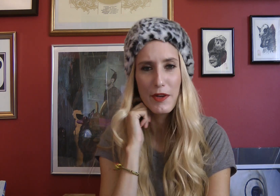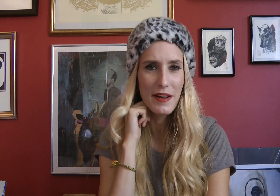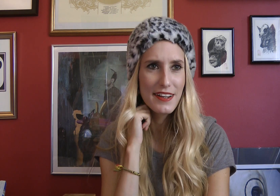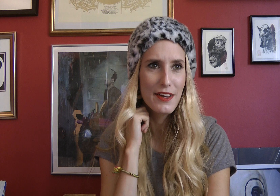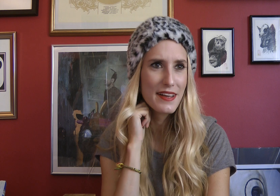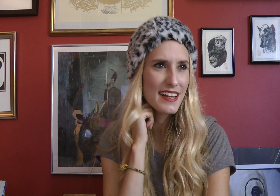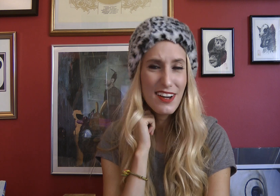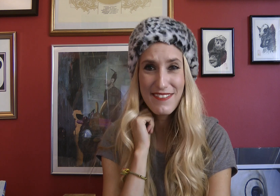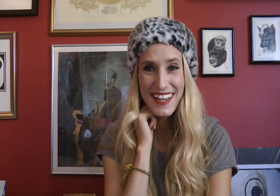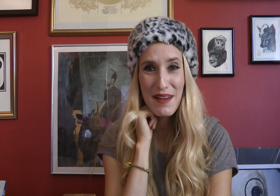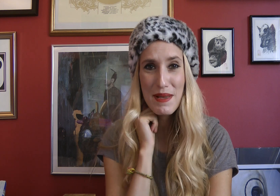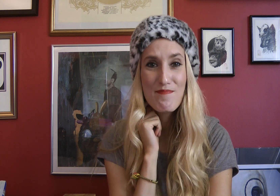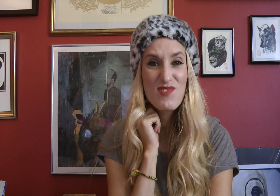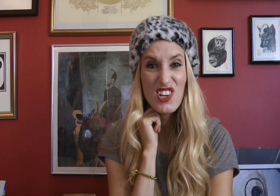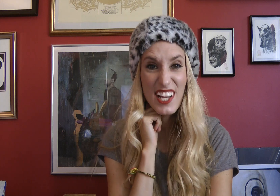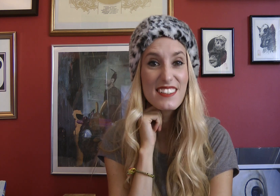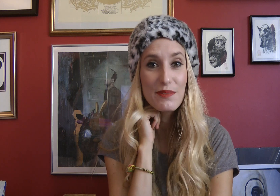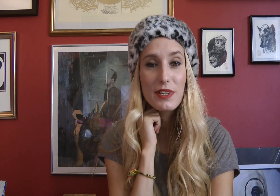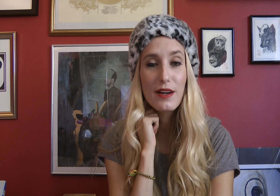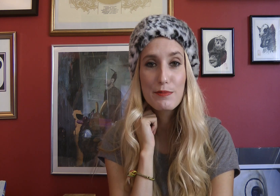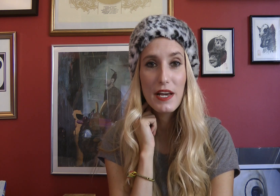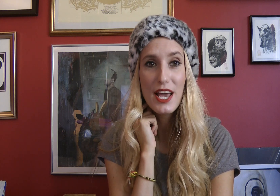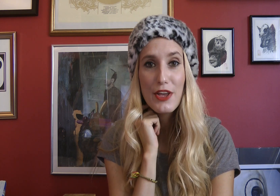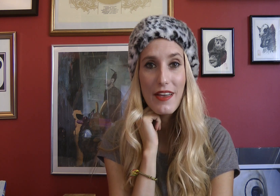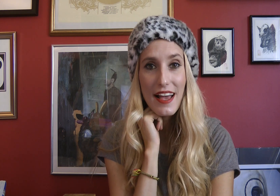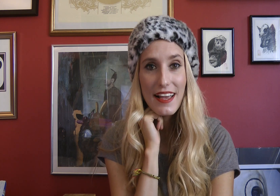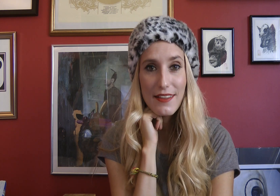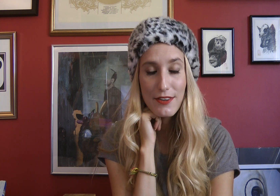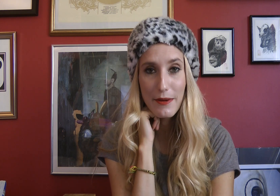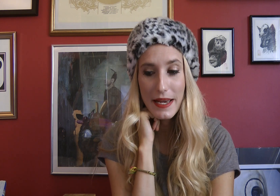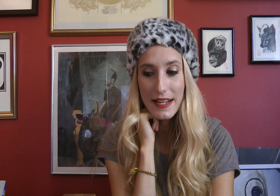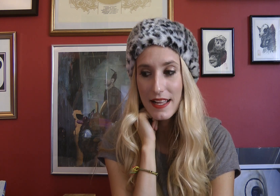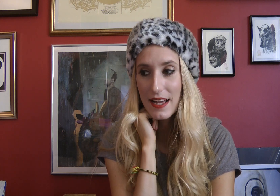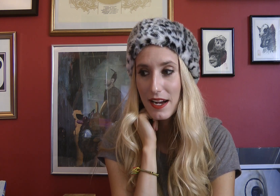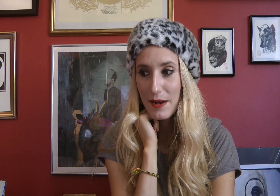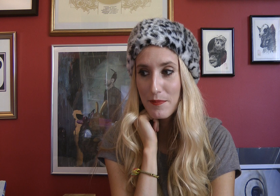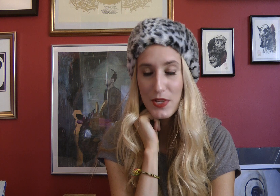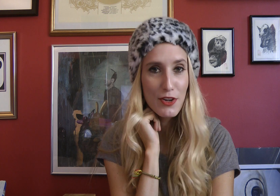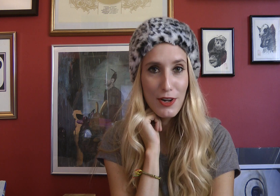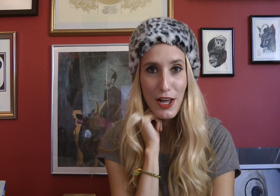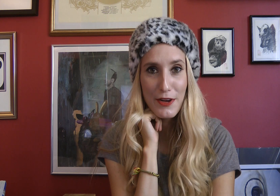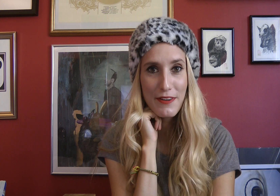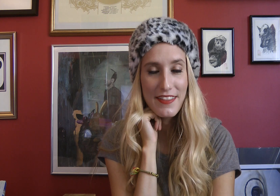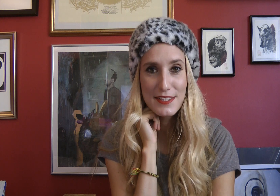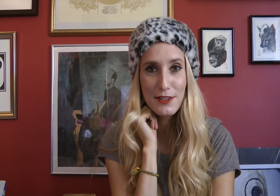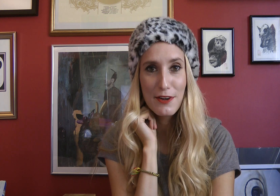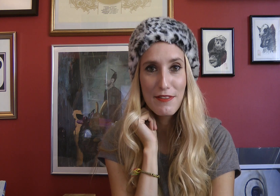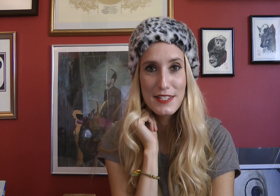you and I know life can be sucky sometimes, but you can get through it. You're not alone. There's a lot of us